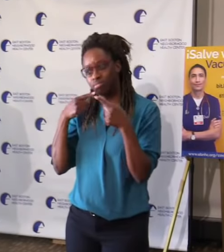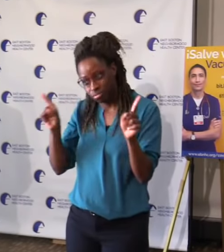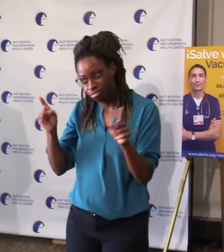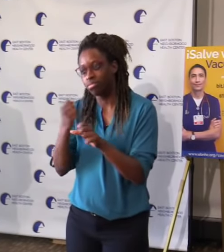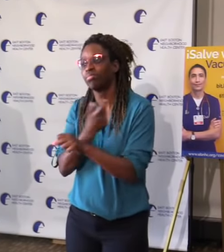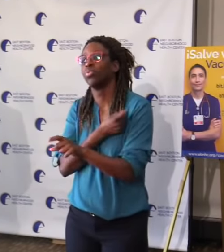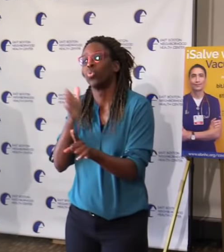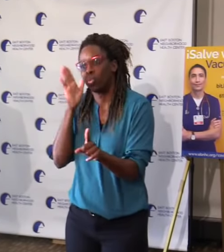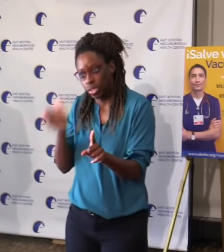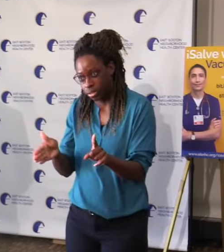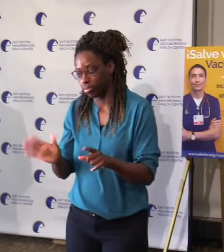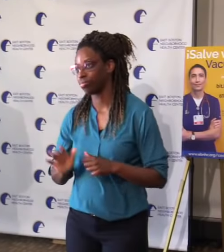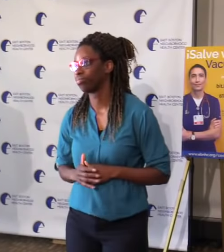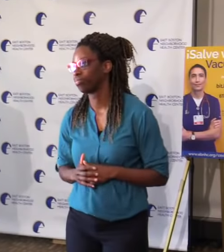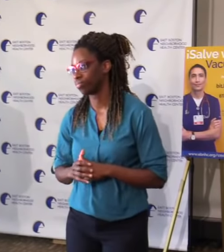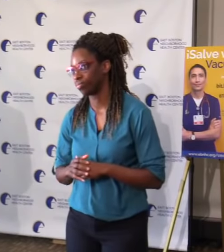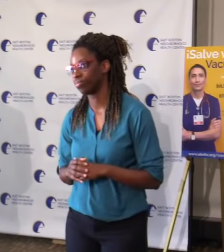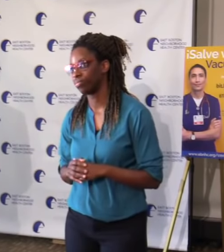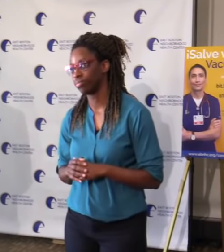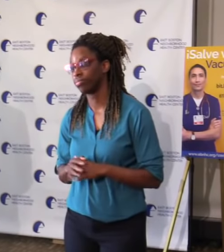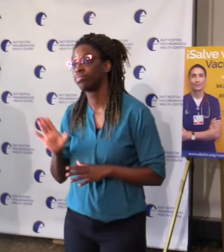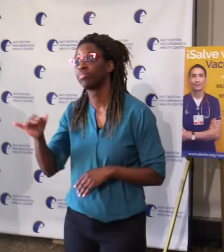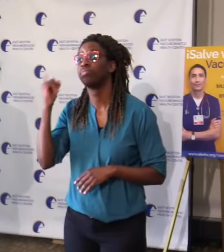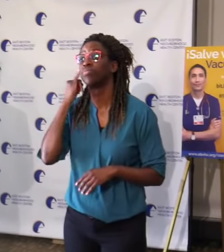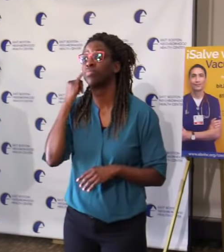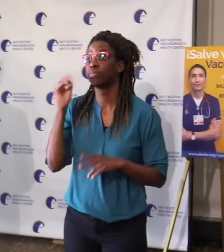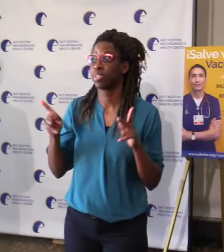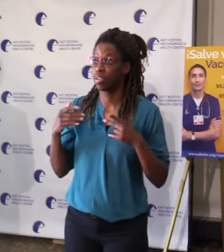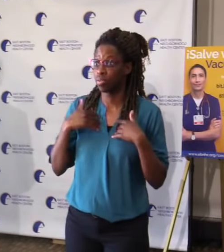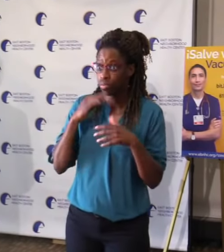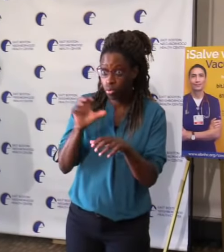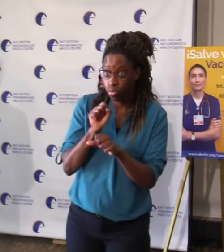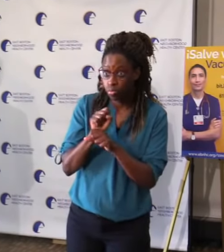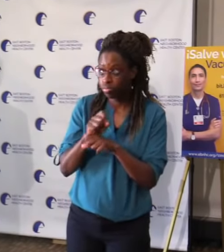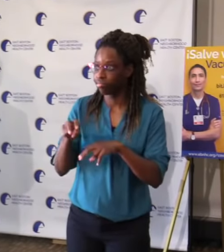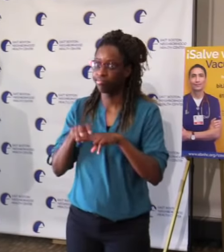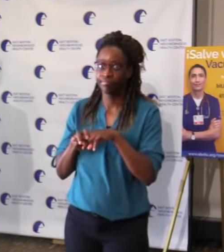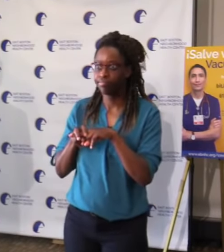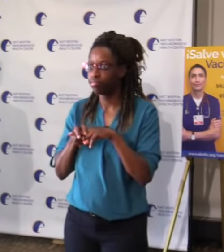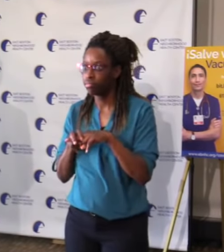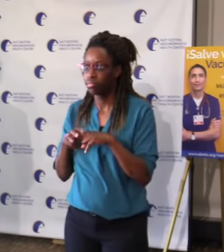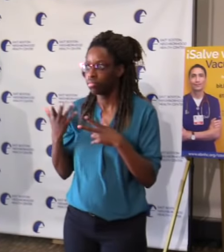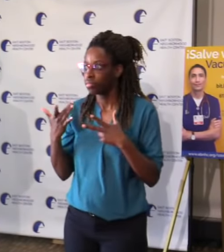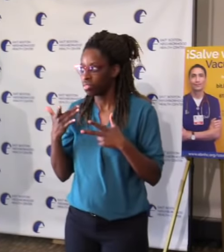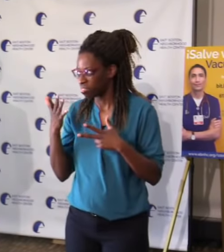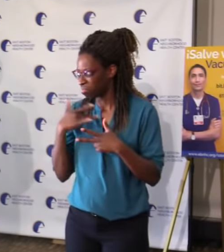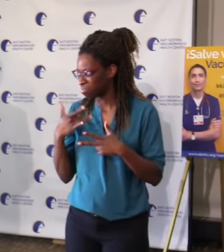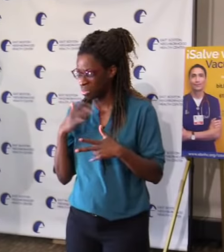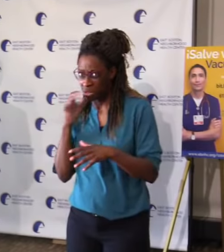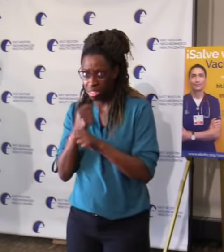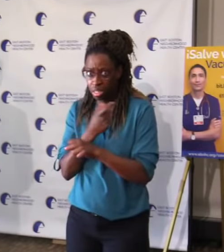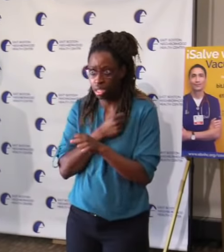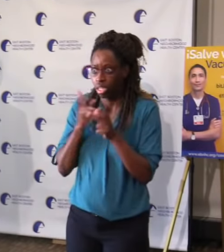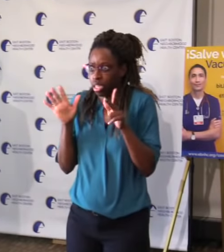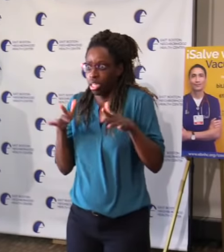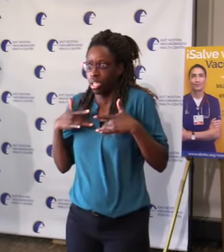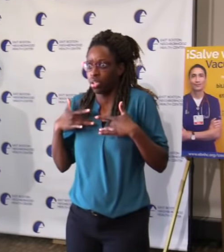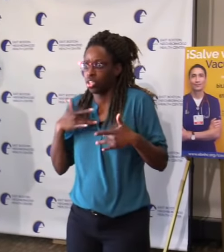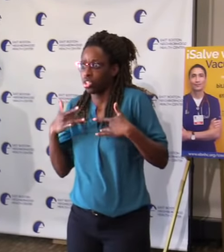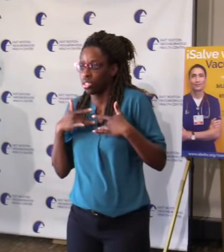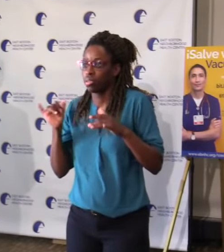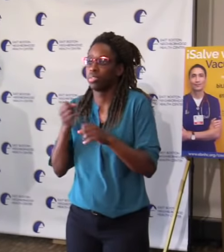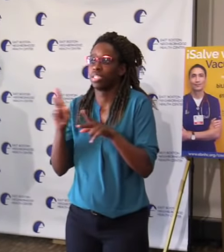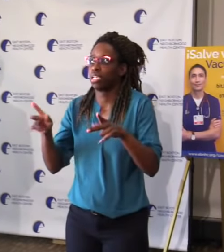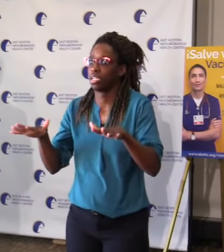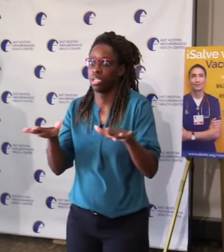worry that they might not because that is absolutely one of the things that's driven some of this activity that's taken place at a number of these provider